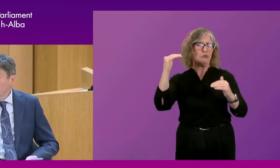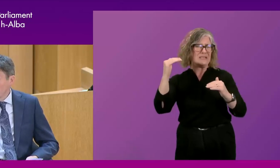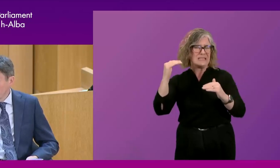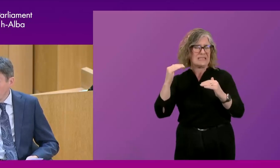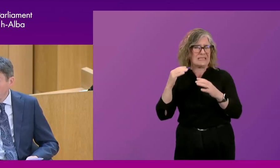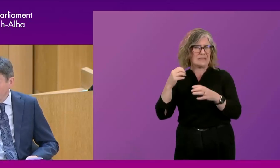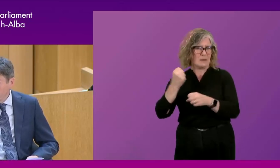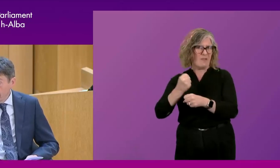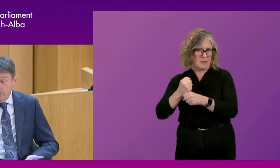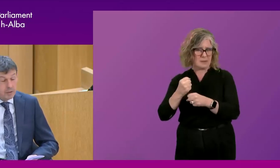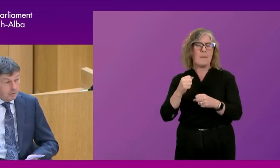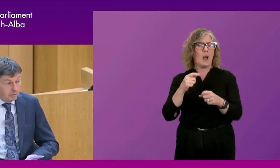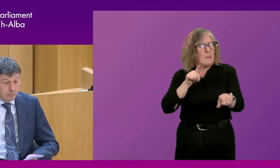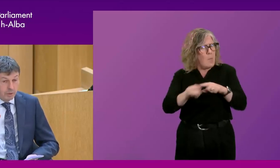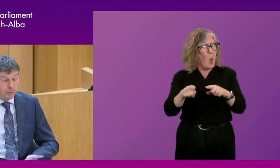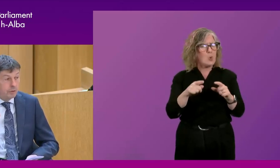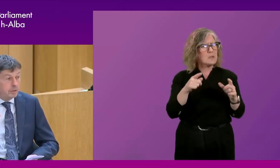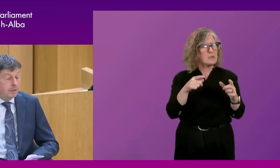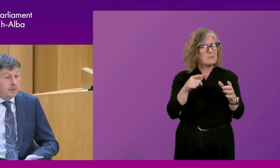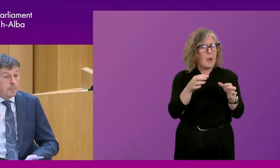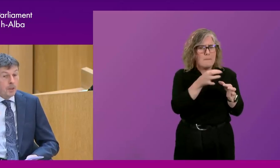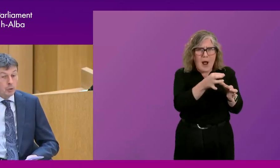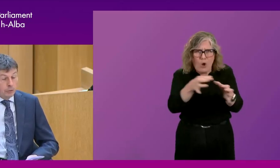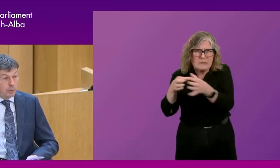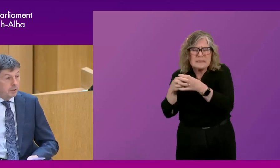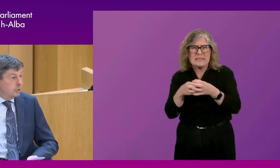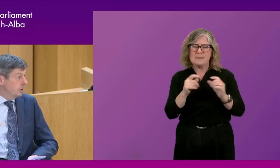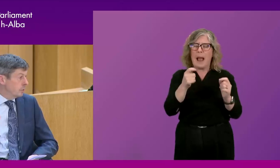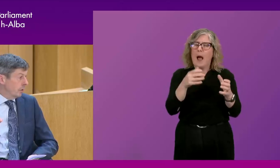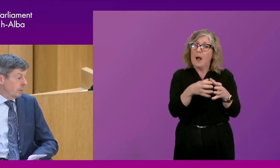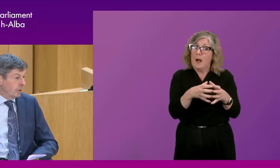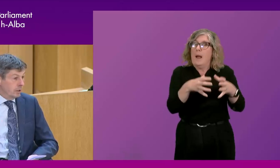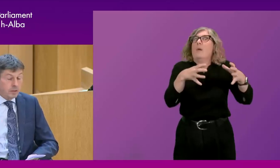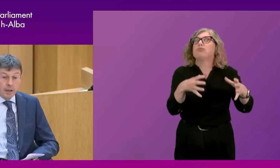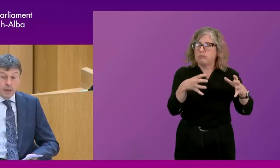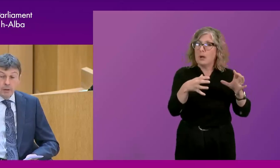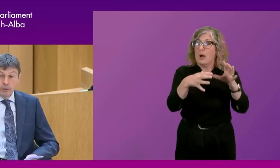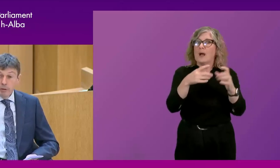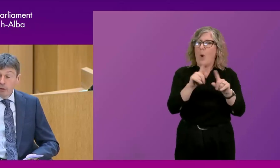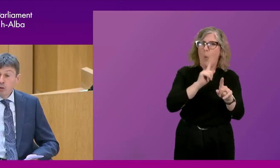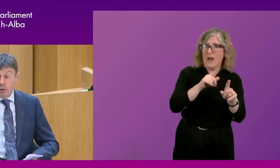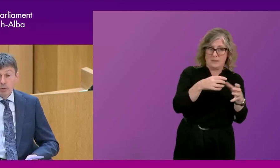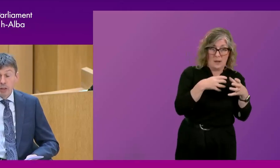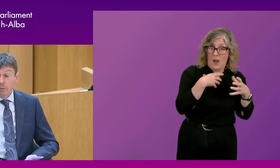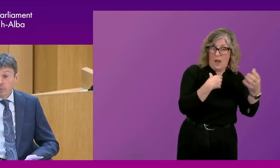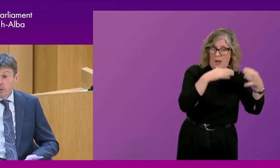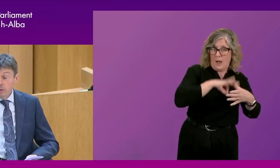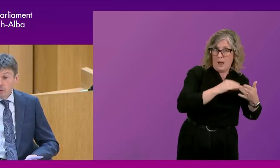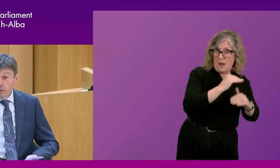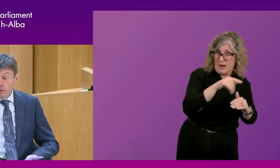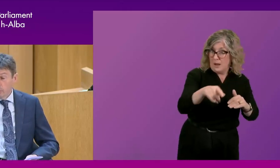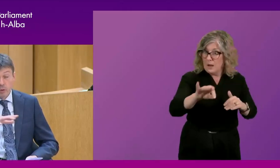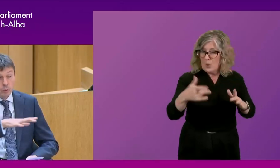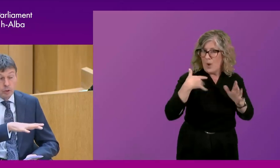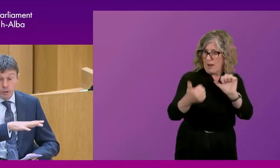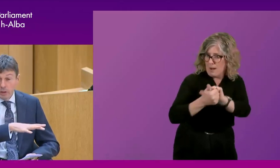large minorities, but still minorities. So you've always had to do deals with other parties. The, the first minority government was that